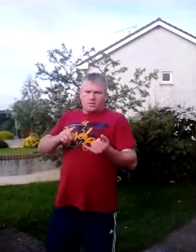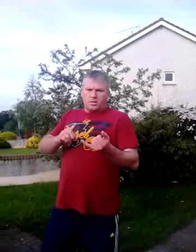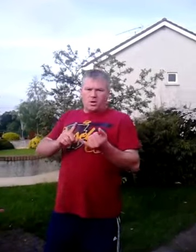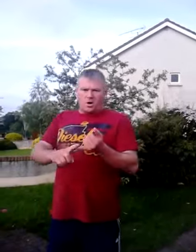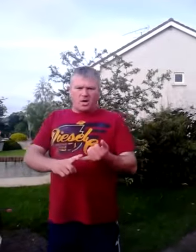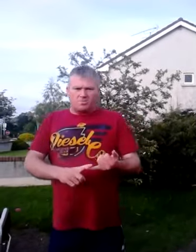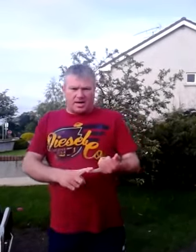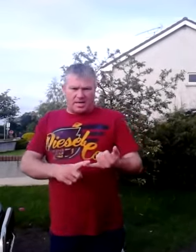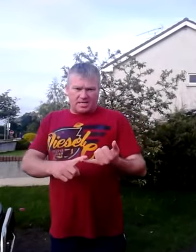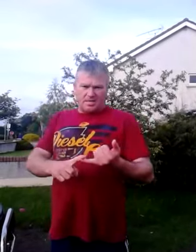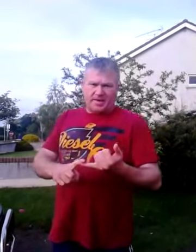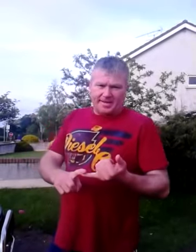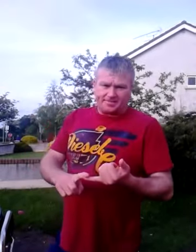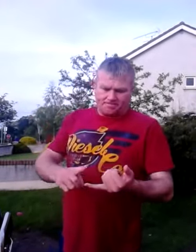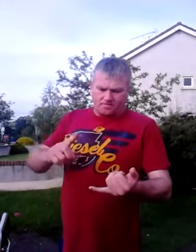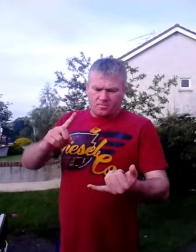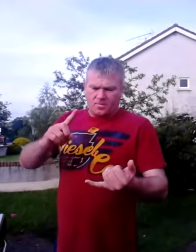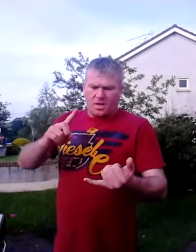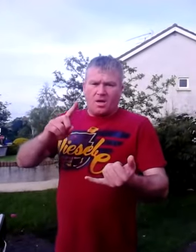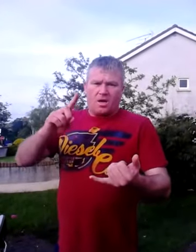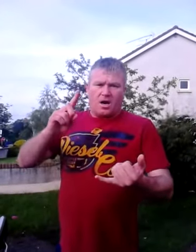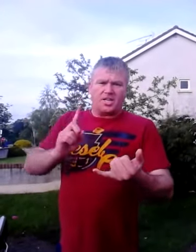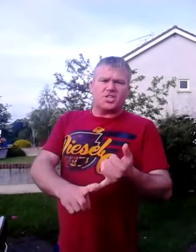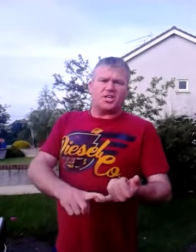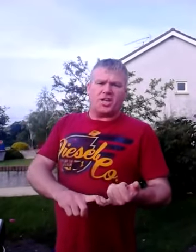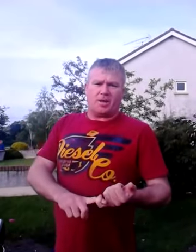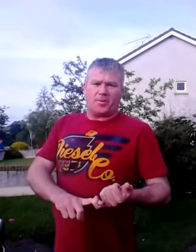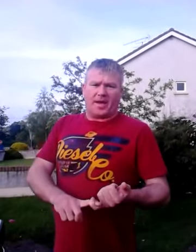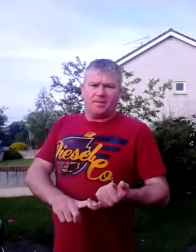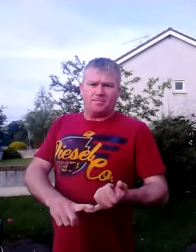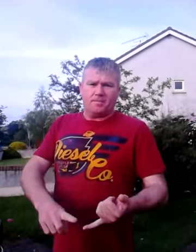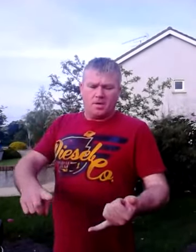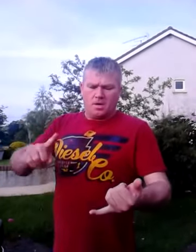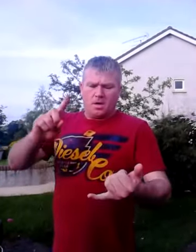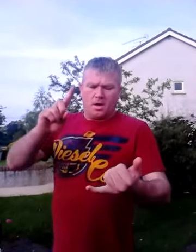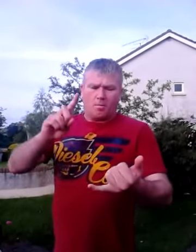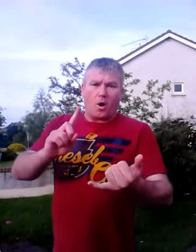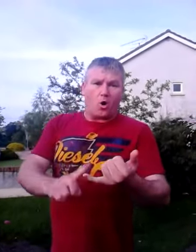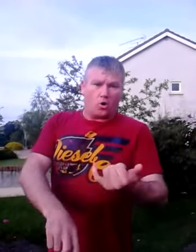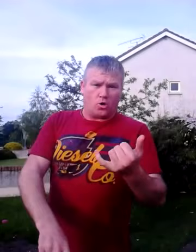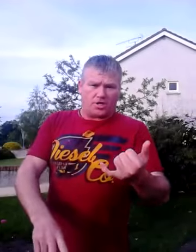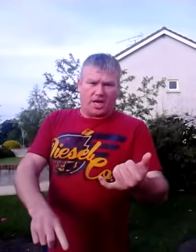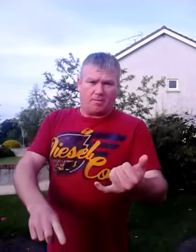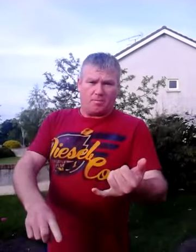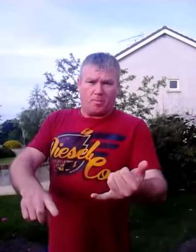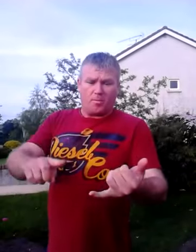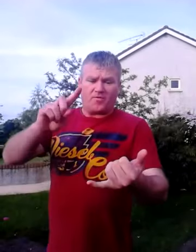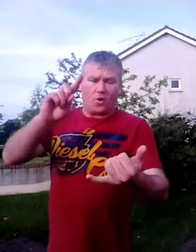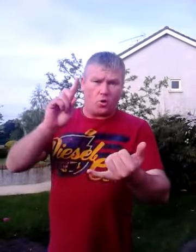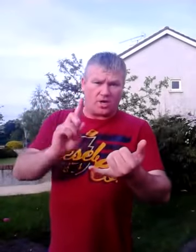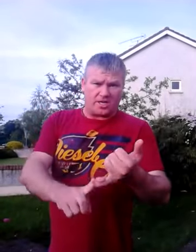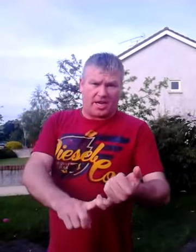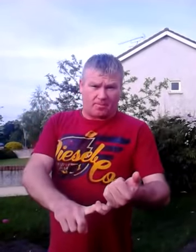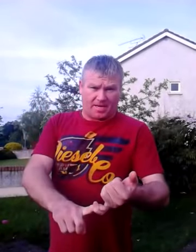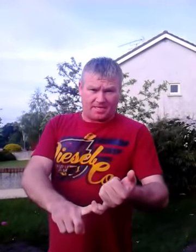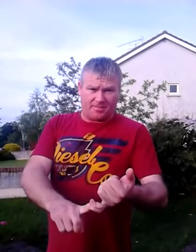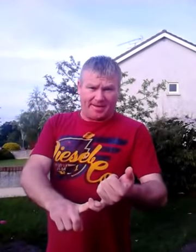Now Cowboys Michael, listen to me. I didn't see the tape yet, but I'm going to look at the tape. But before I look at the tape, listen to me.